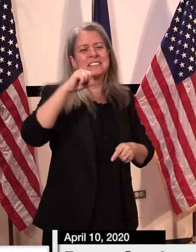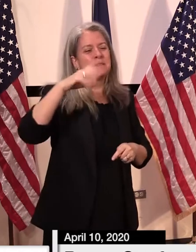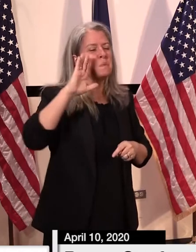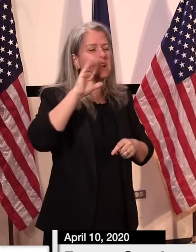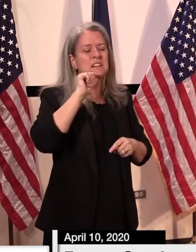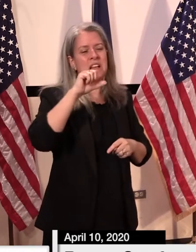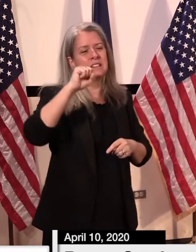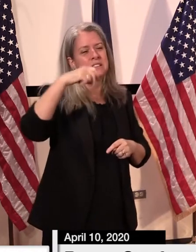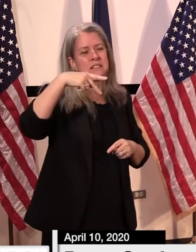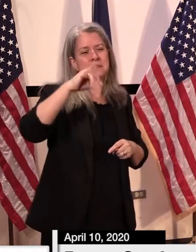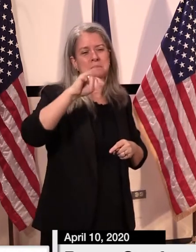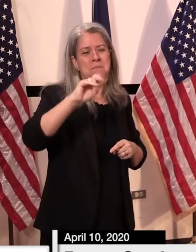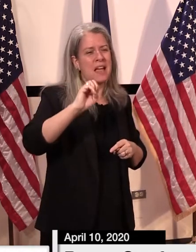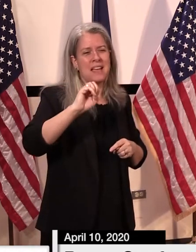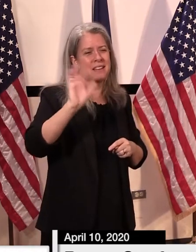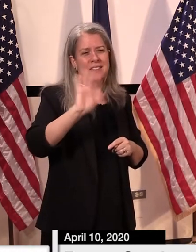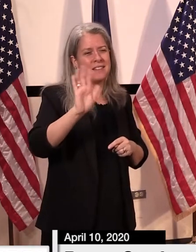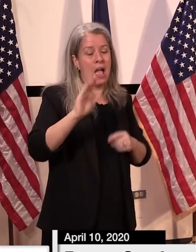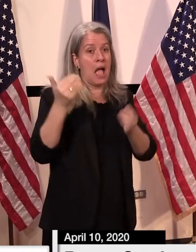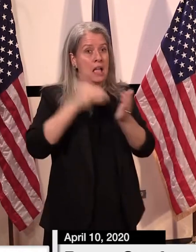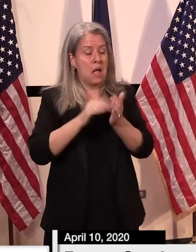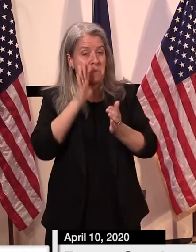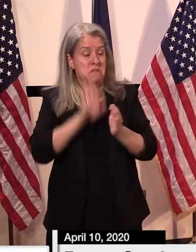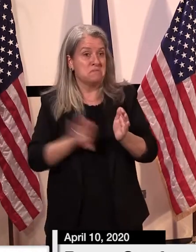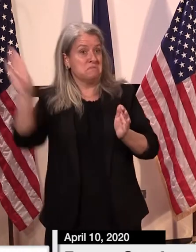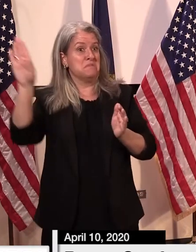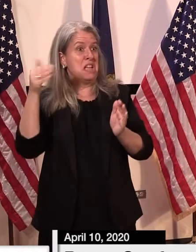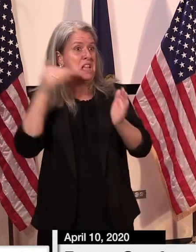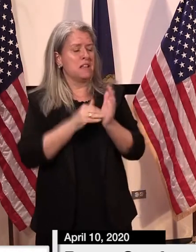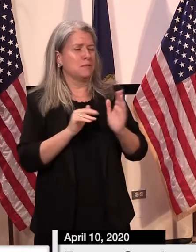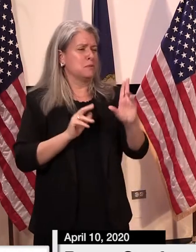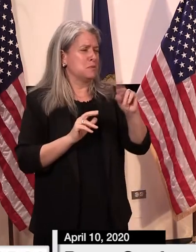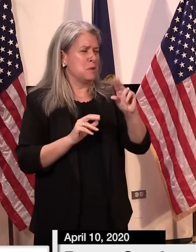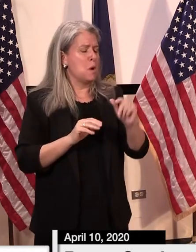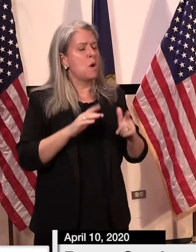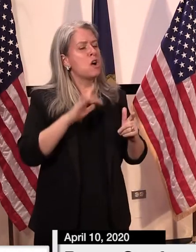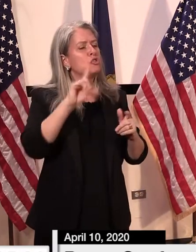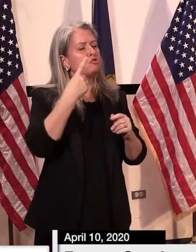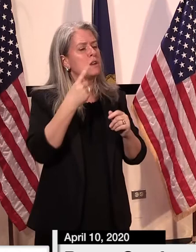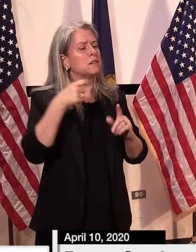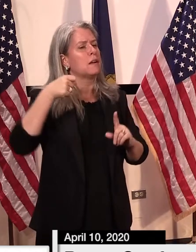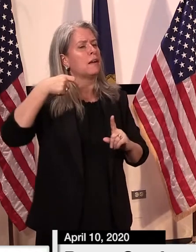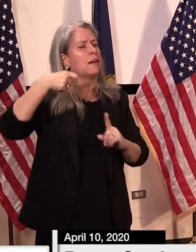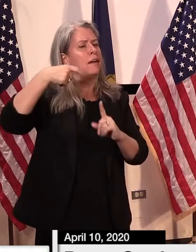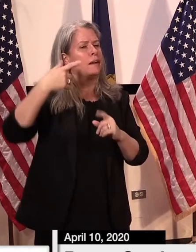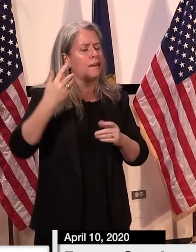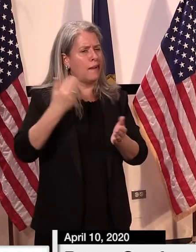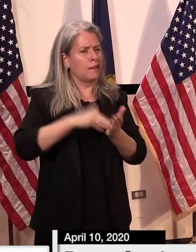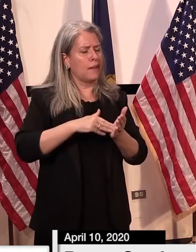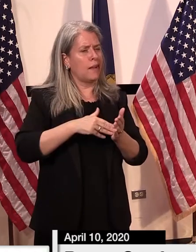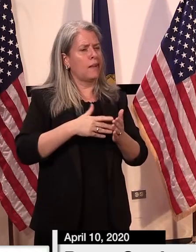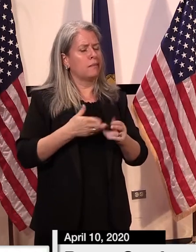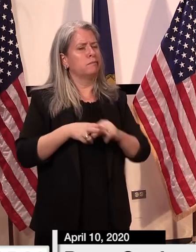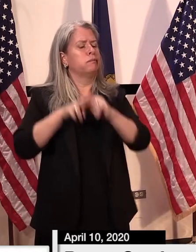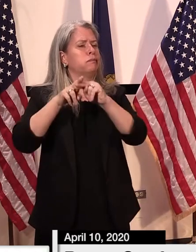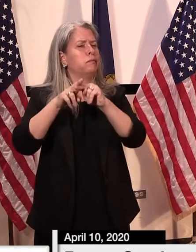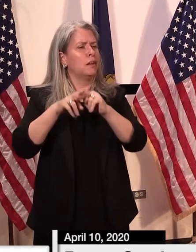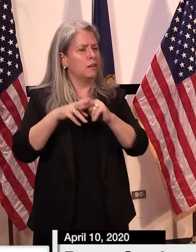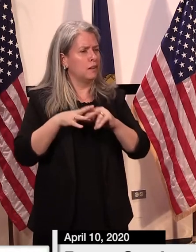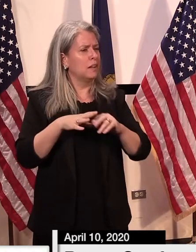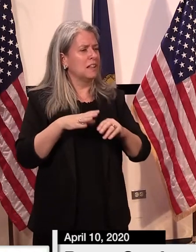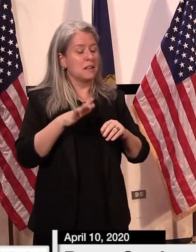reactivation of disease activity um and that might be a much much